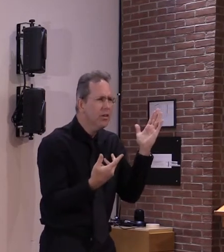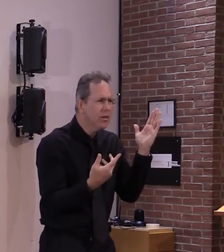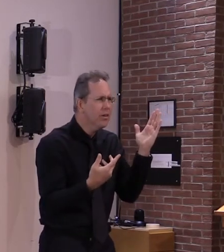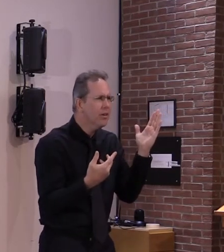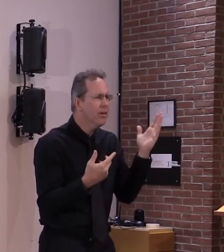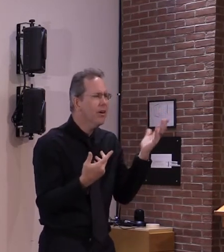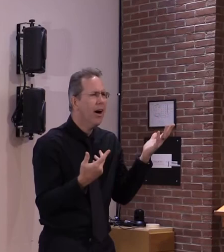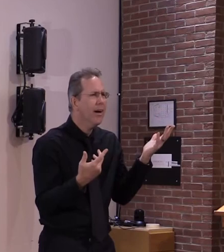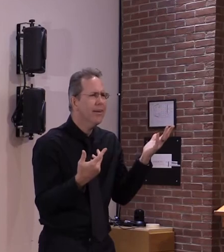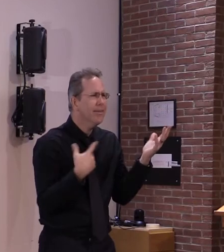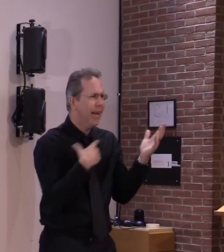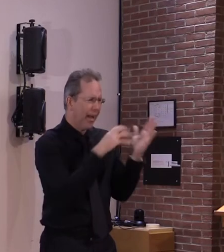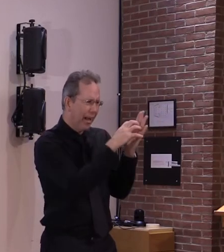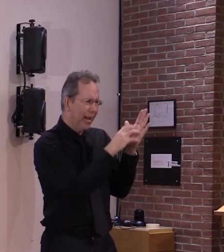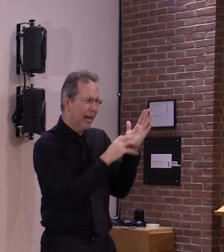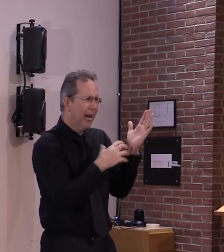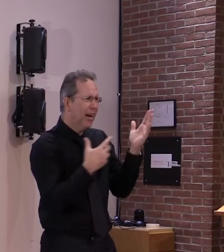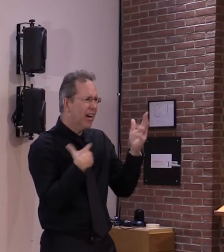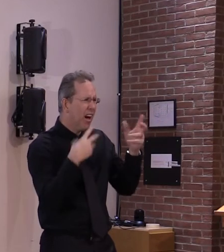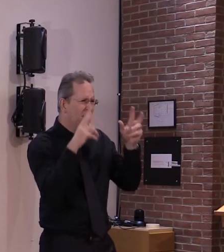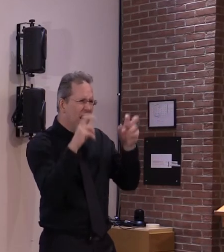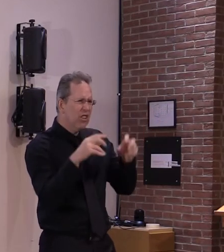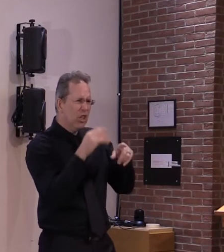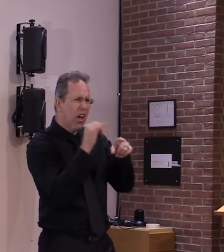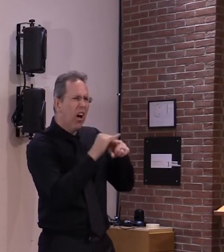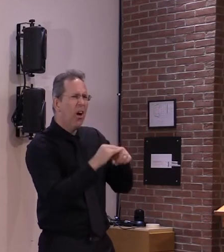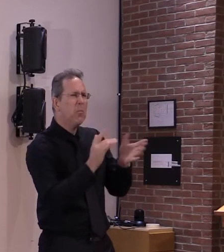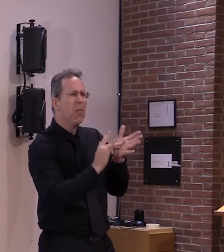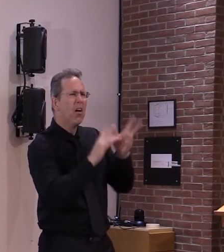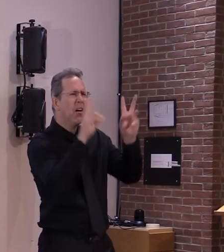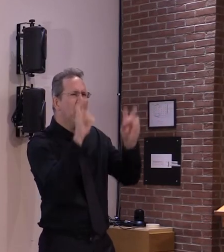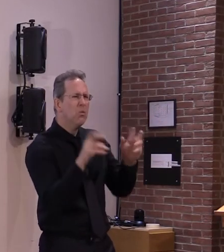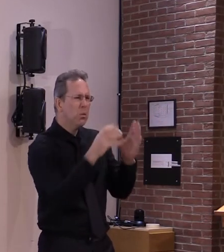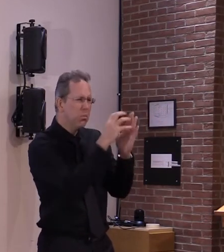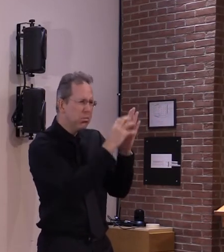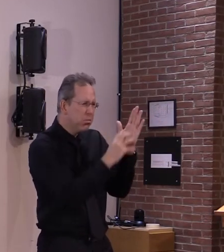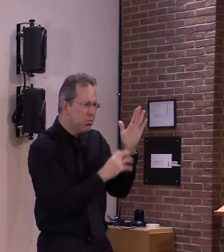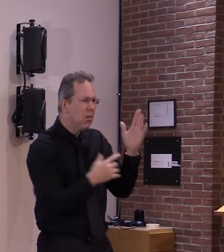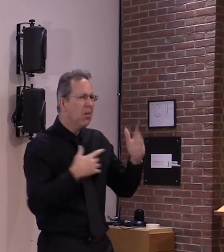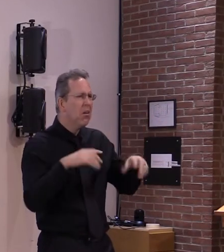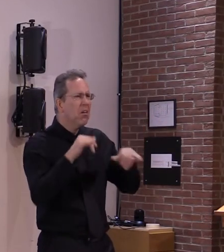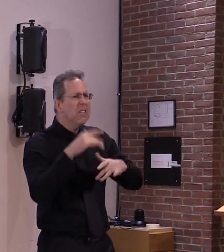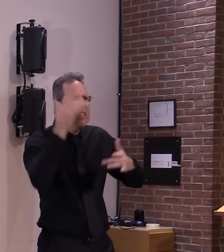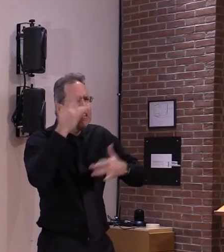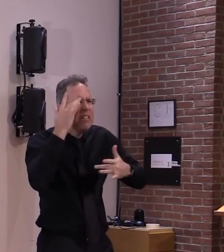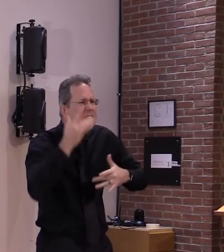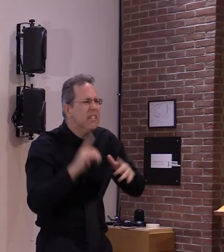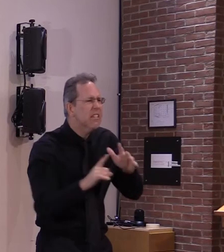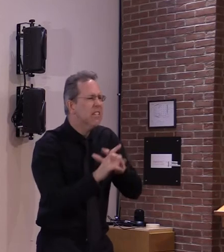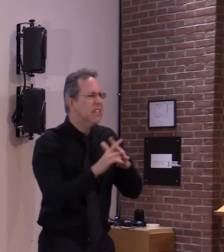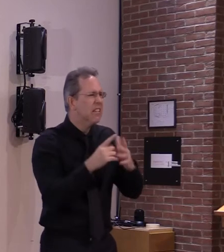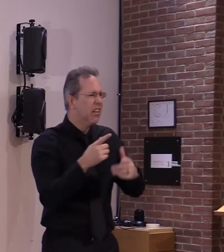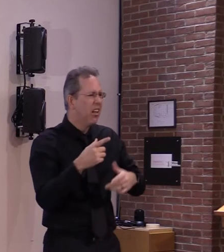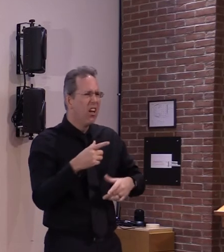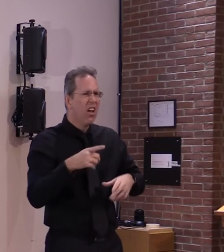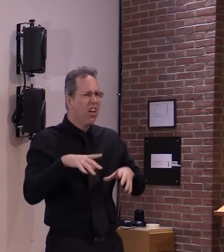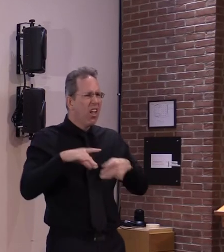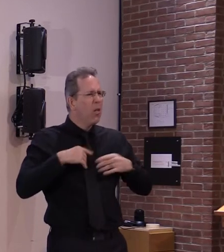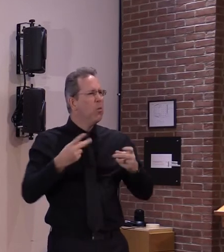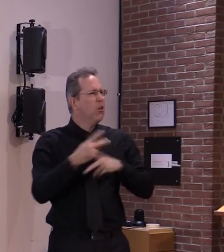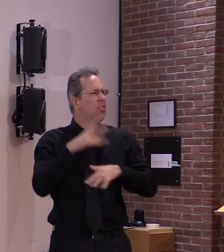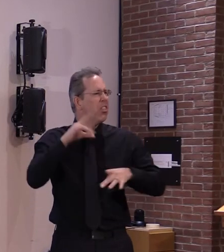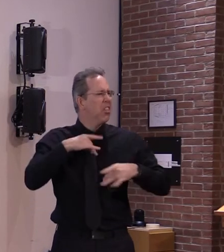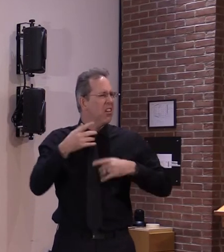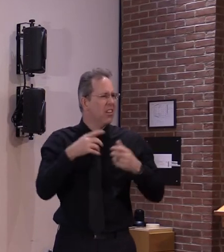uh kawasaki disease uh vaccine enhanced disease i mean there are uh over 20